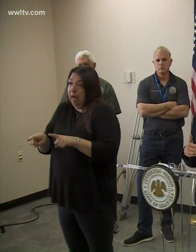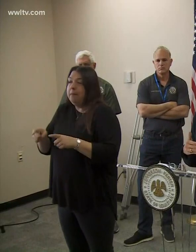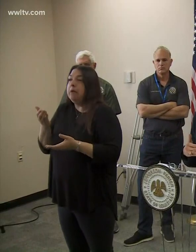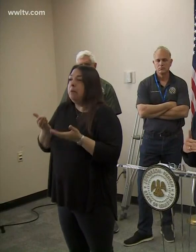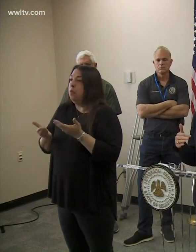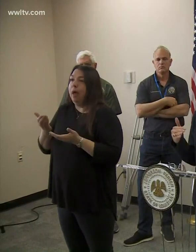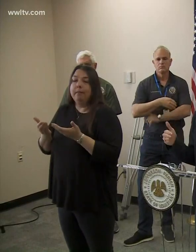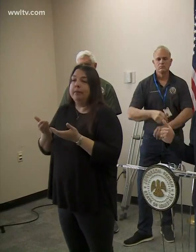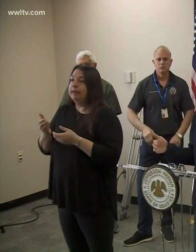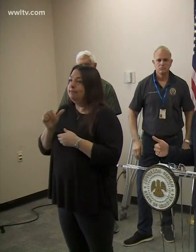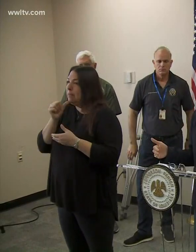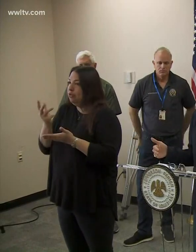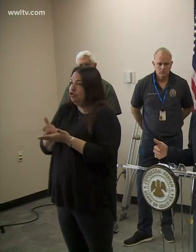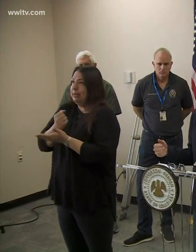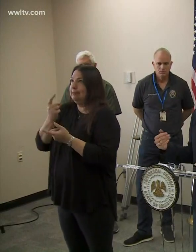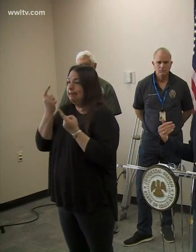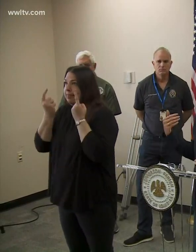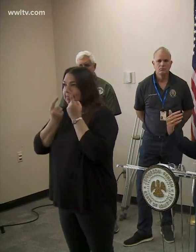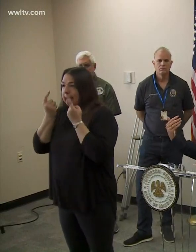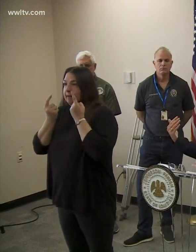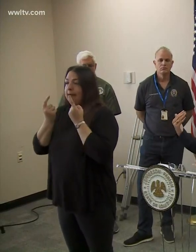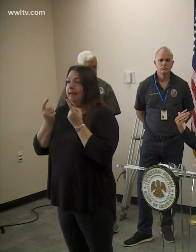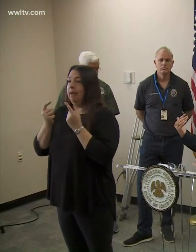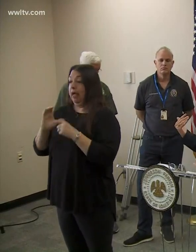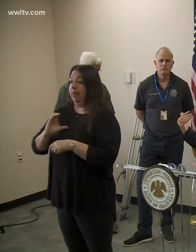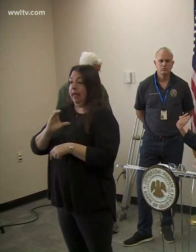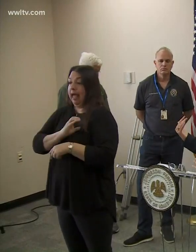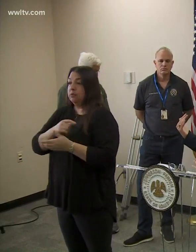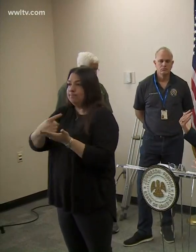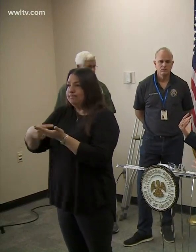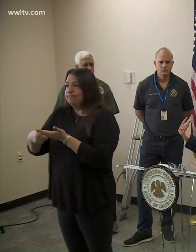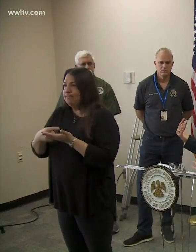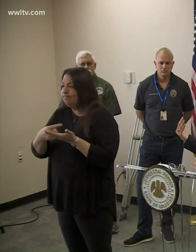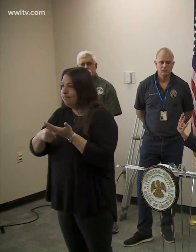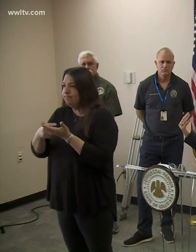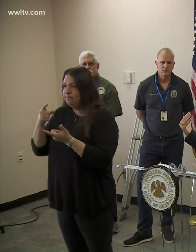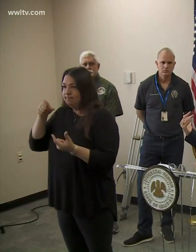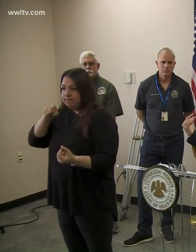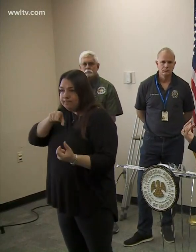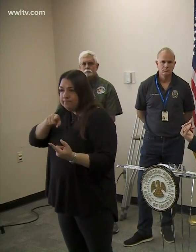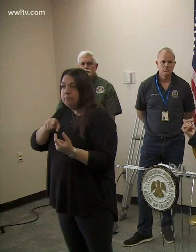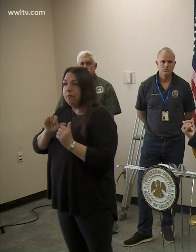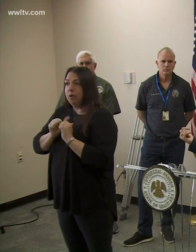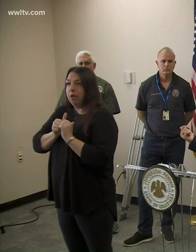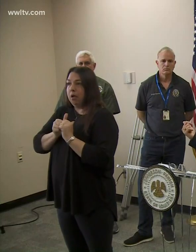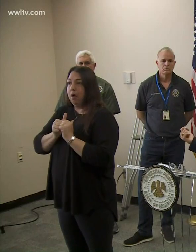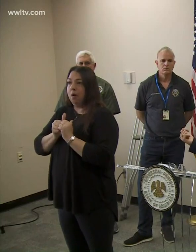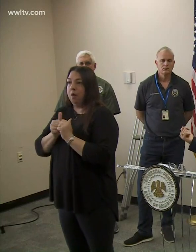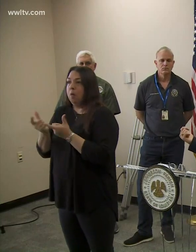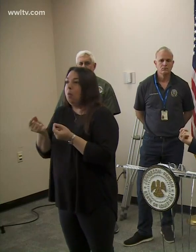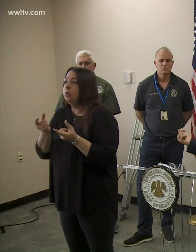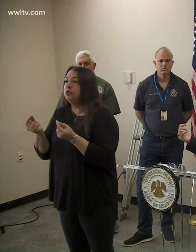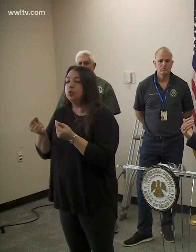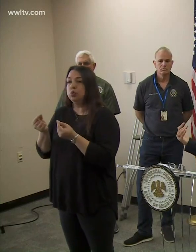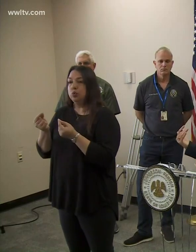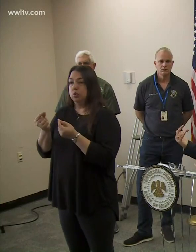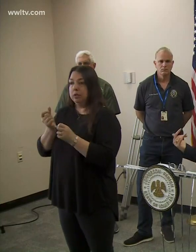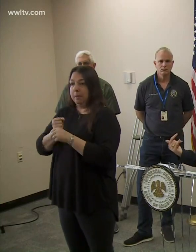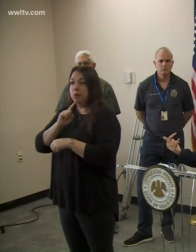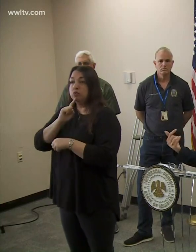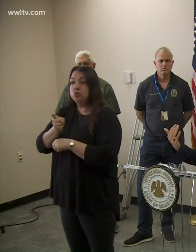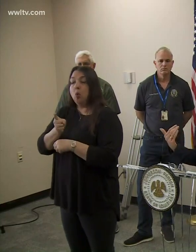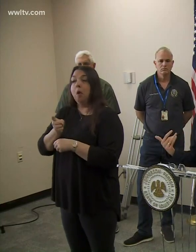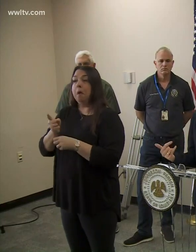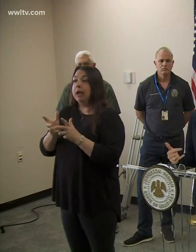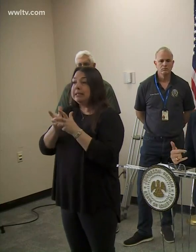probably haven't even had a chance to think of yet. Our council's already been discussing a lot on the measures that they, they need to take and ensuring